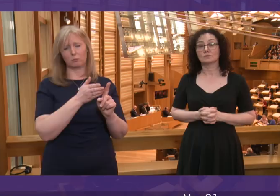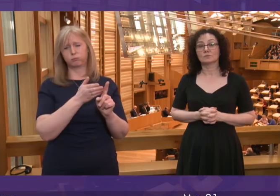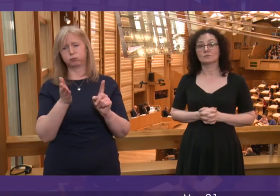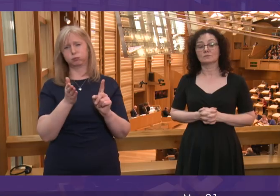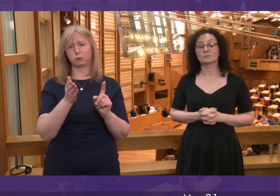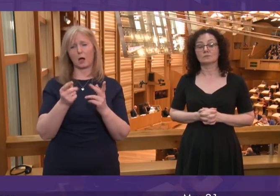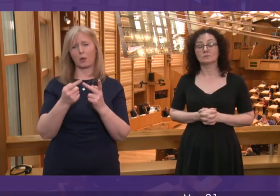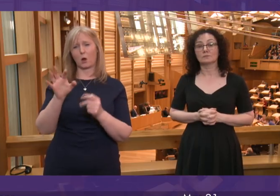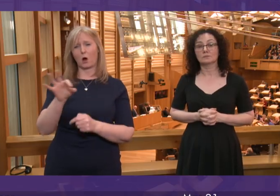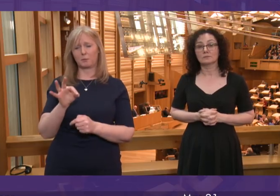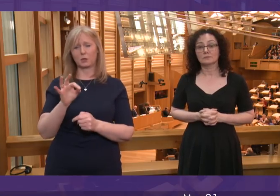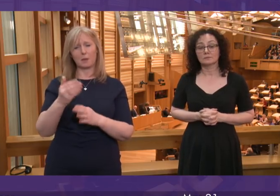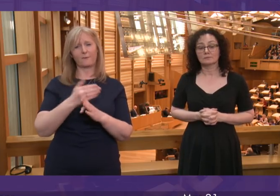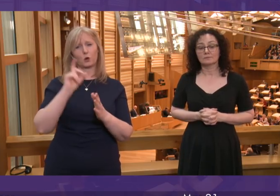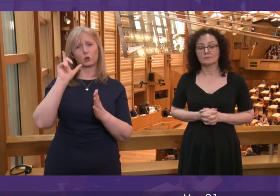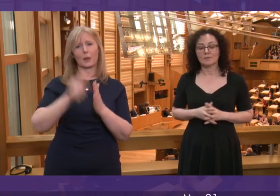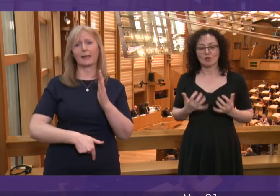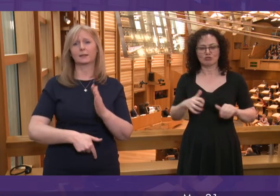do so now, before it's too late.